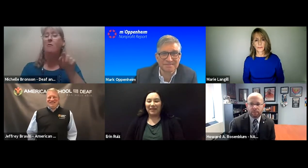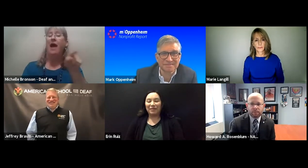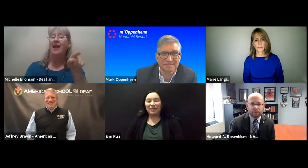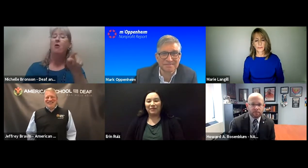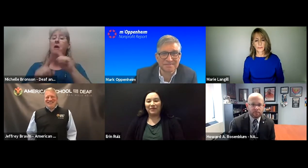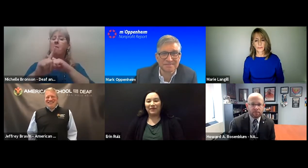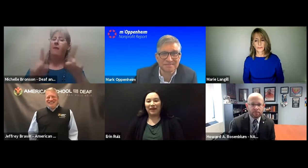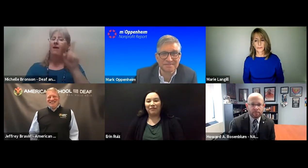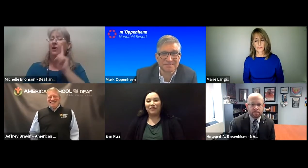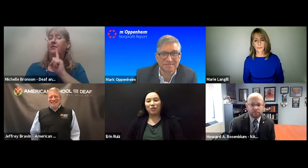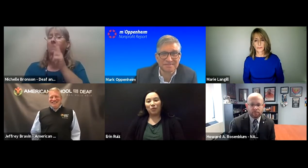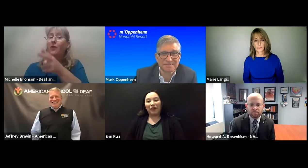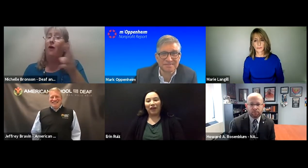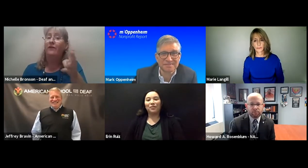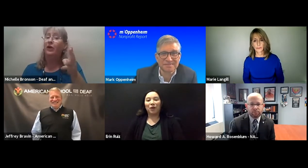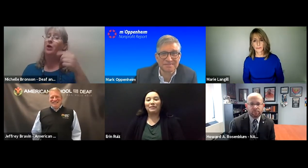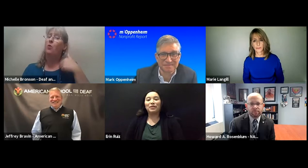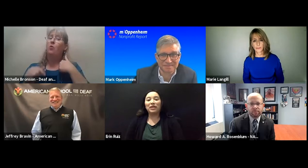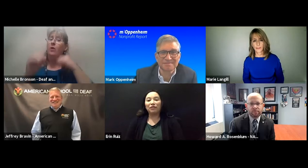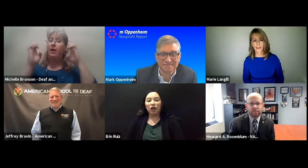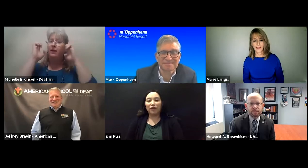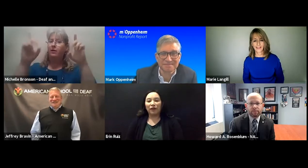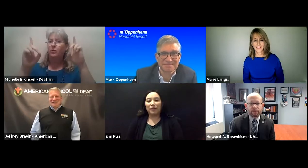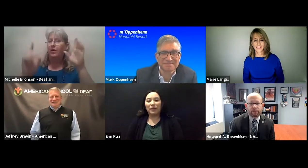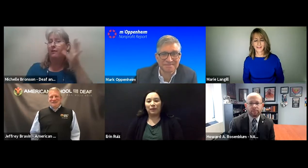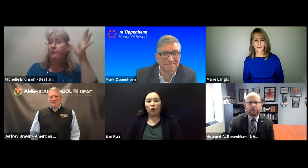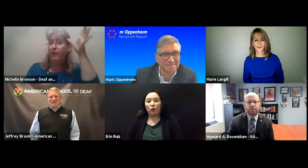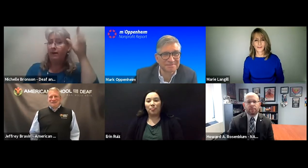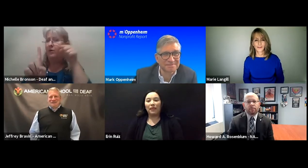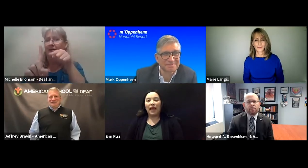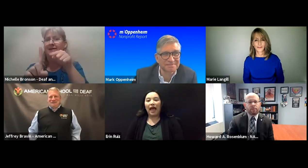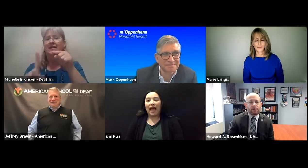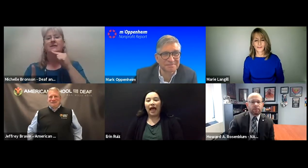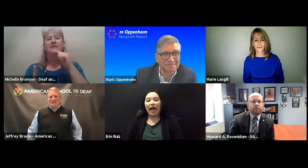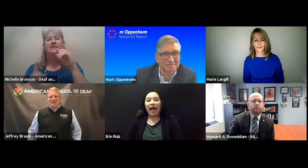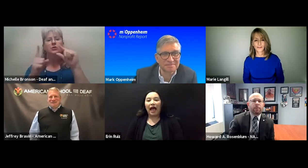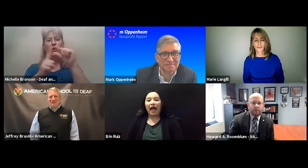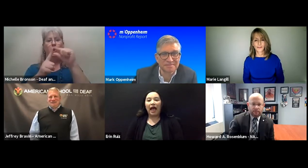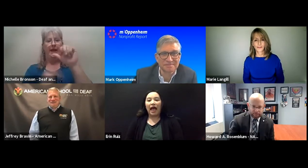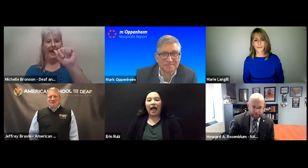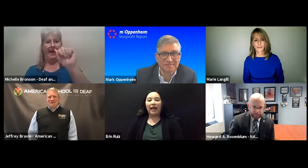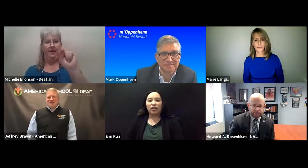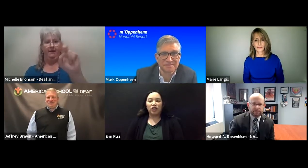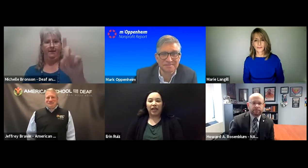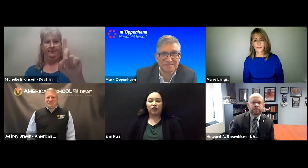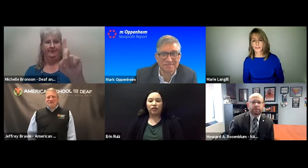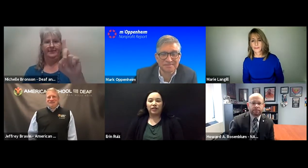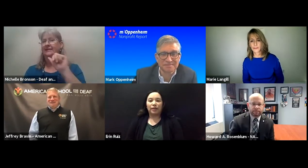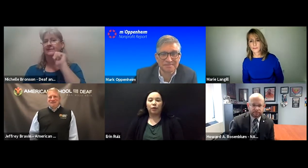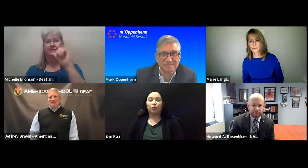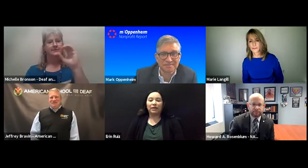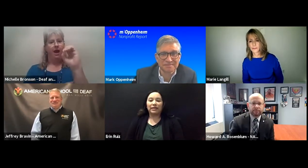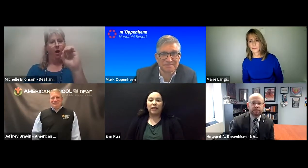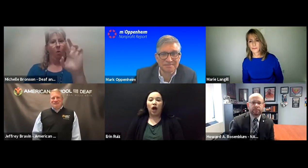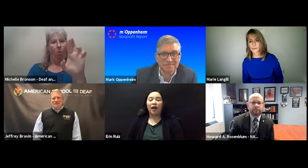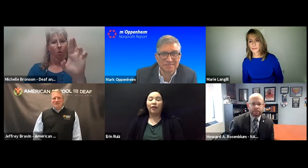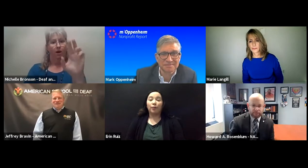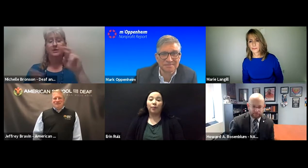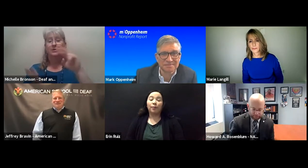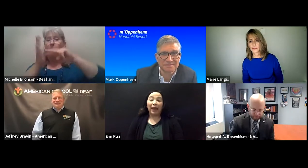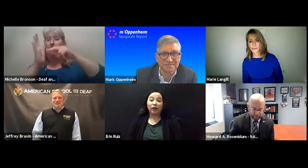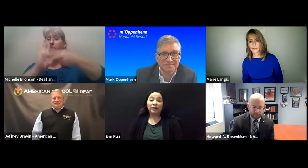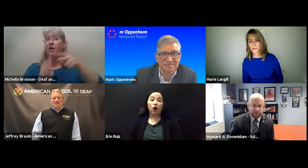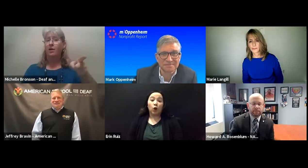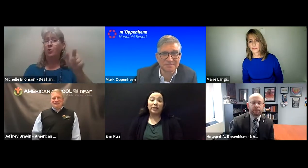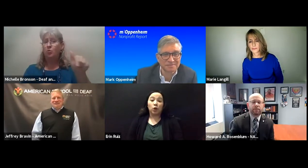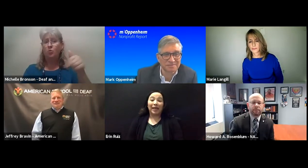It was a visual barrier. Okay. So deaf and hard of hearing people and educators and their presence and